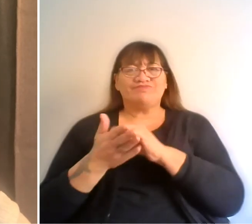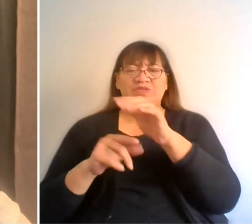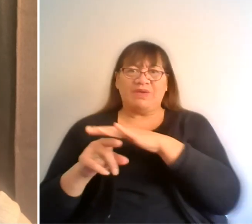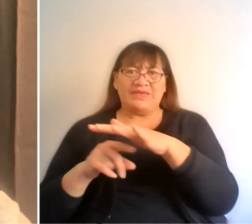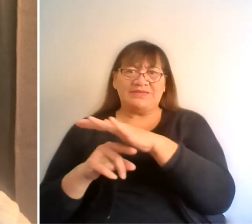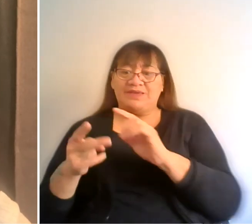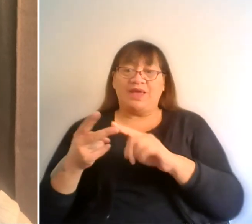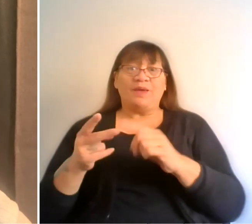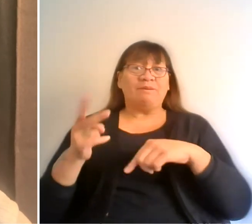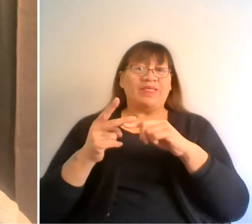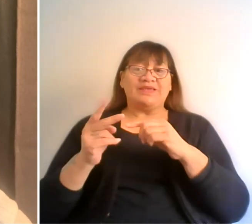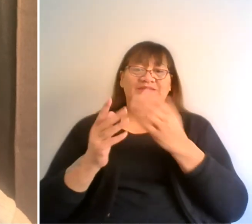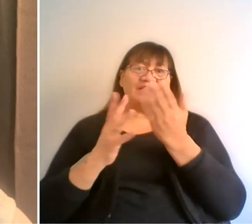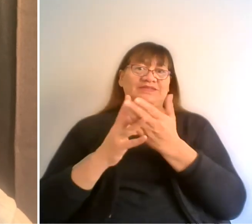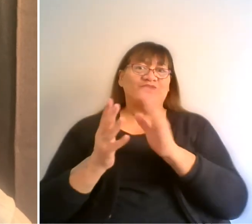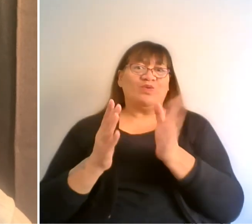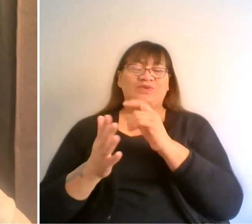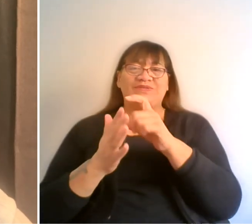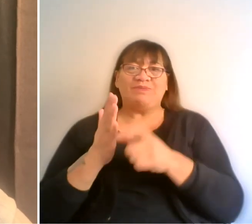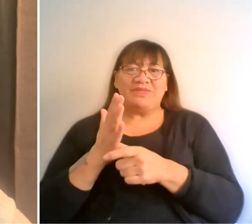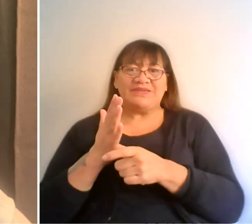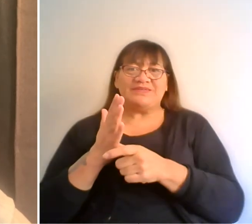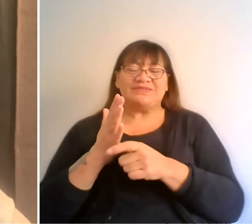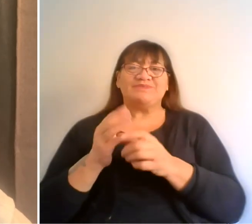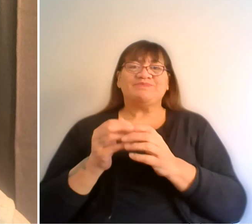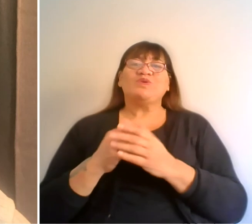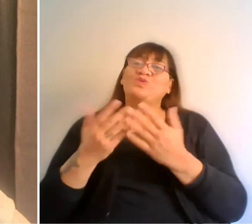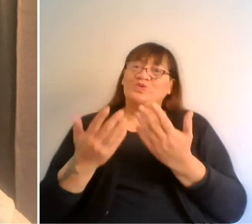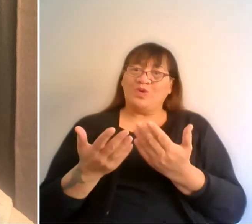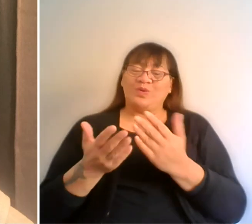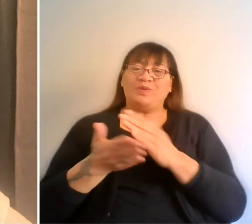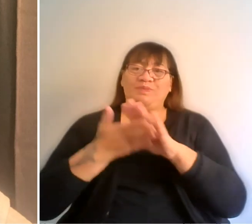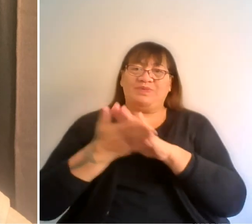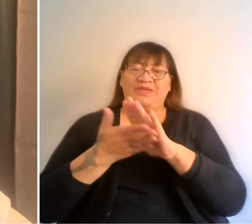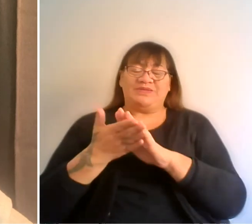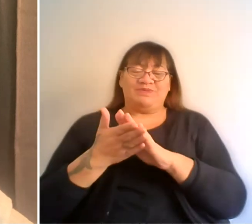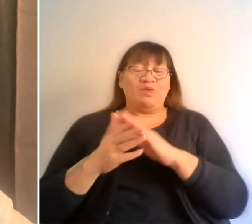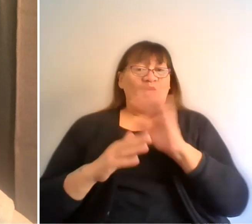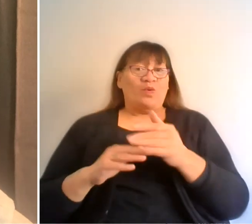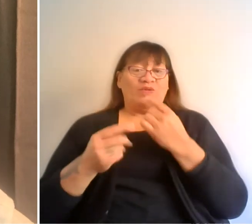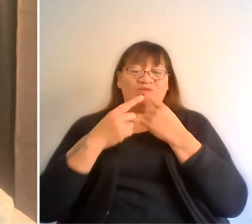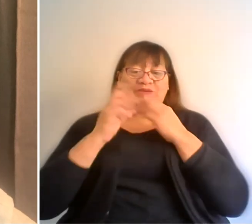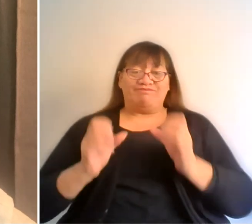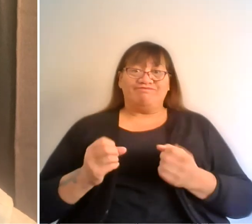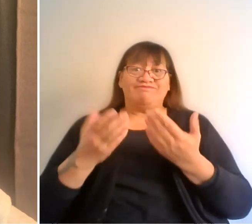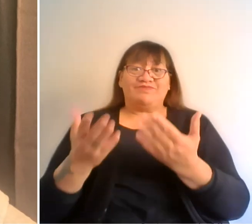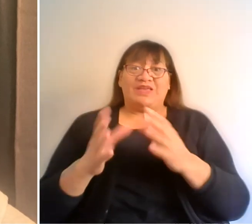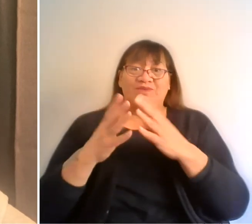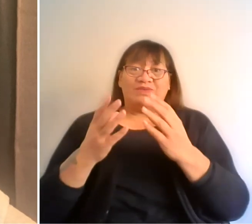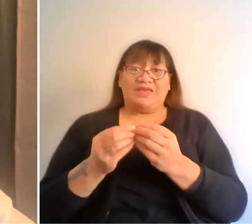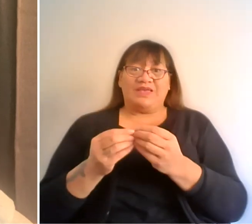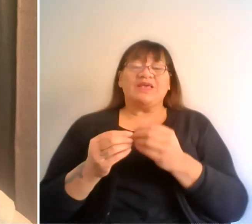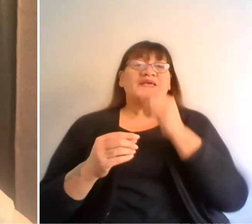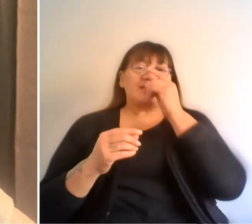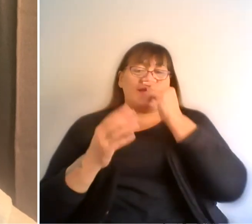disability accessible. And on that basis, it means that everything that we provide on Pairangi is accessible to